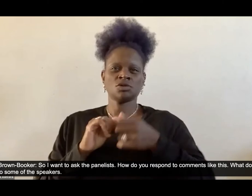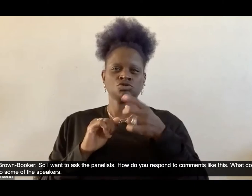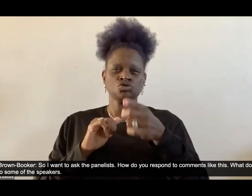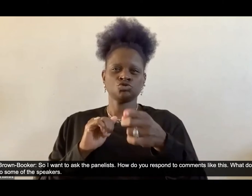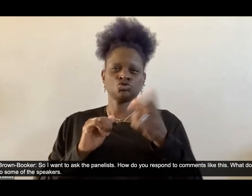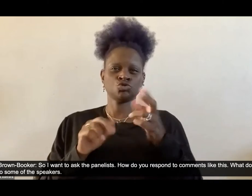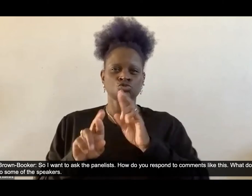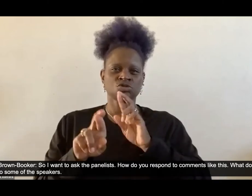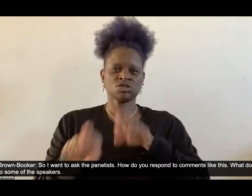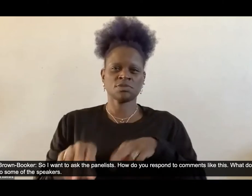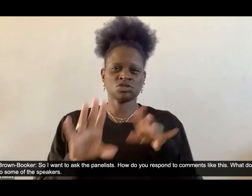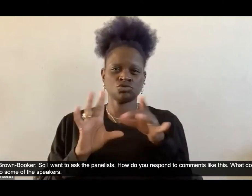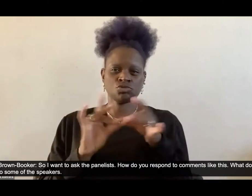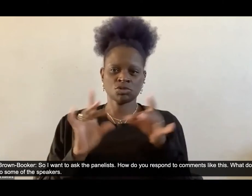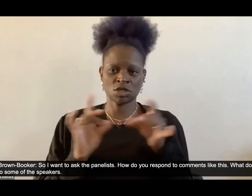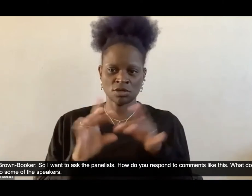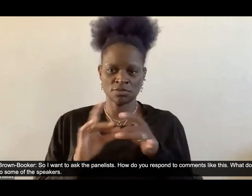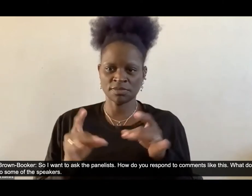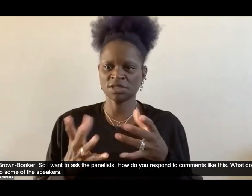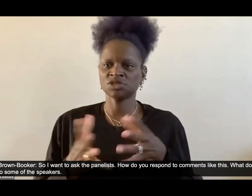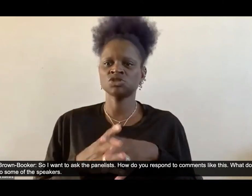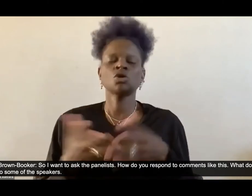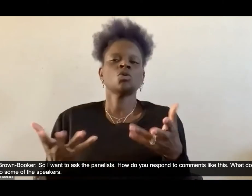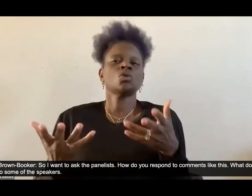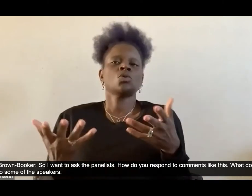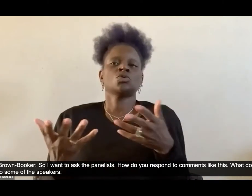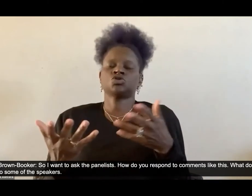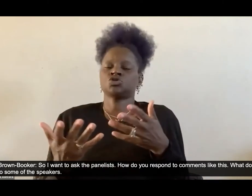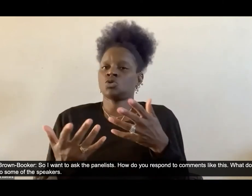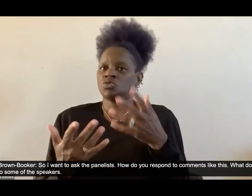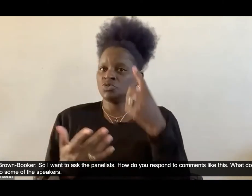this uh what do you want to say back to some of the speakers